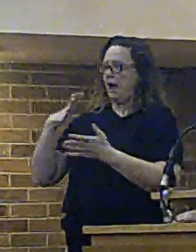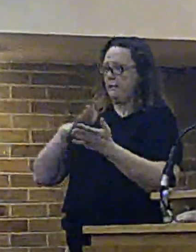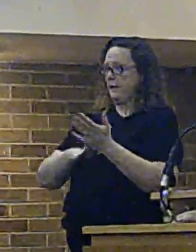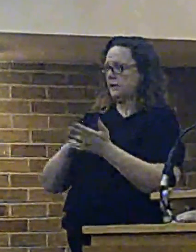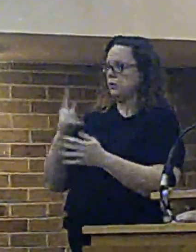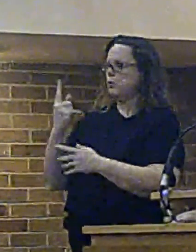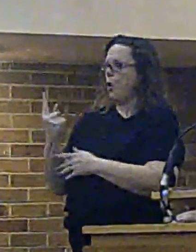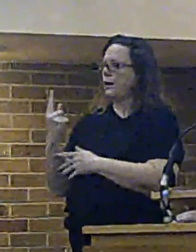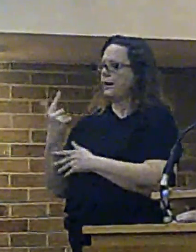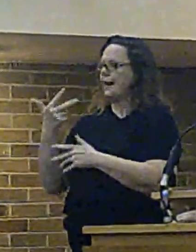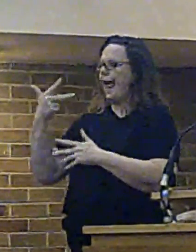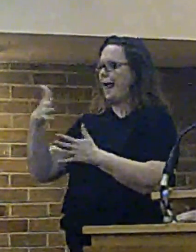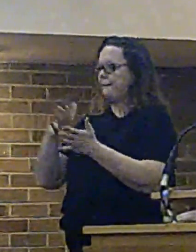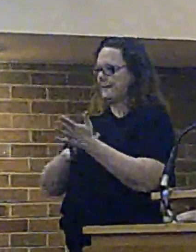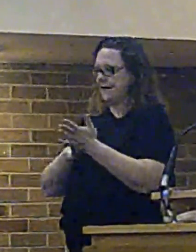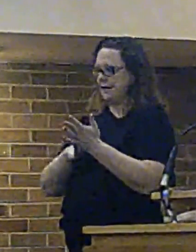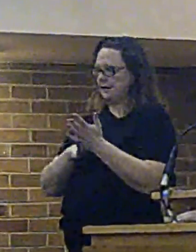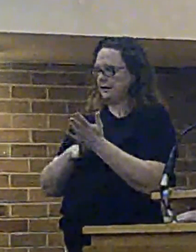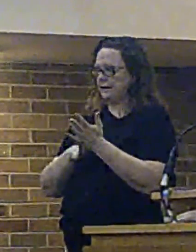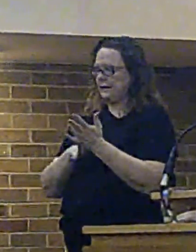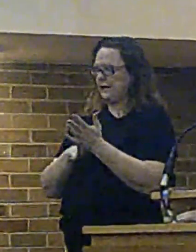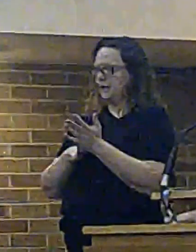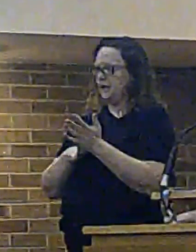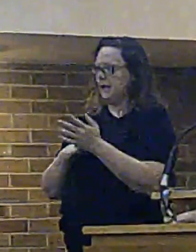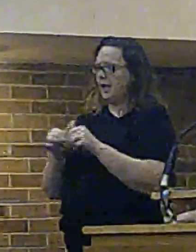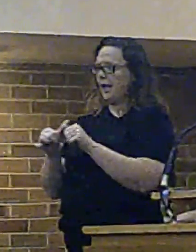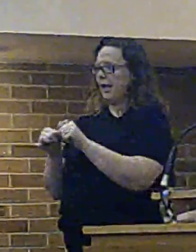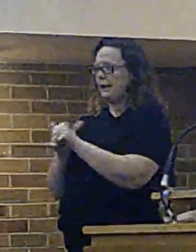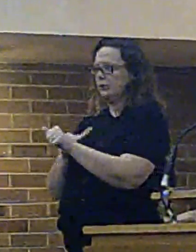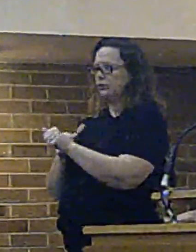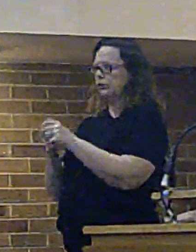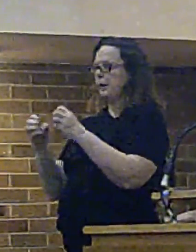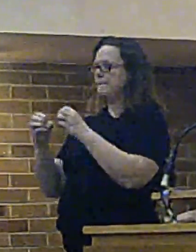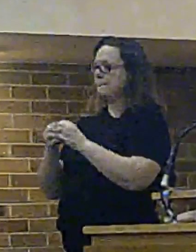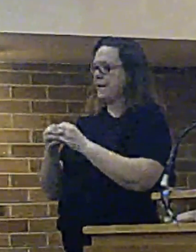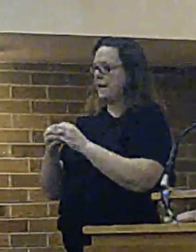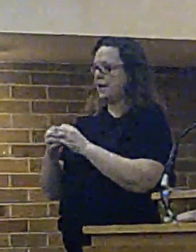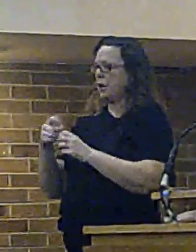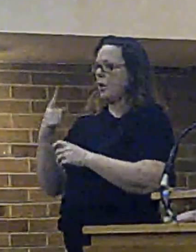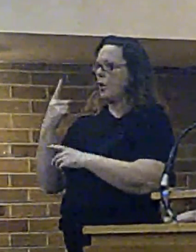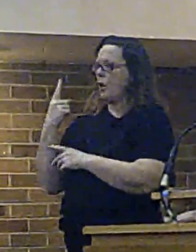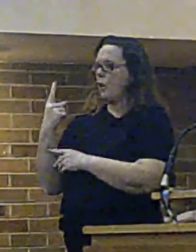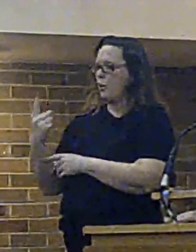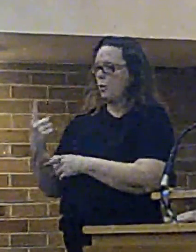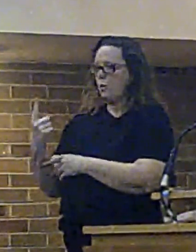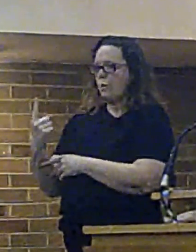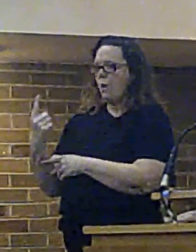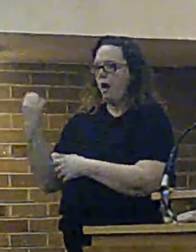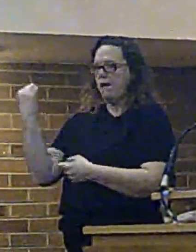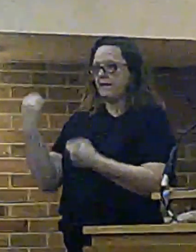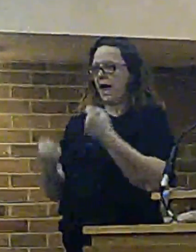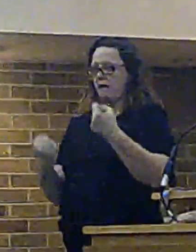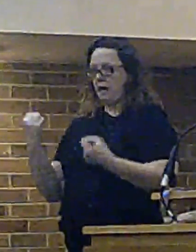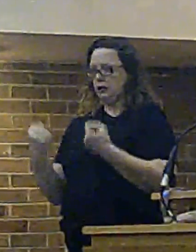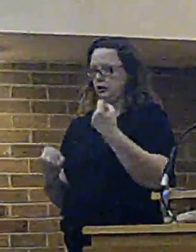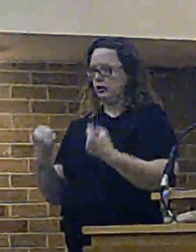Commercial and medium to light industry. B-risk, one pump in five minutes, one pump in eight.